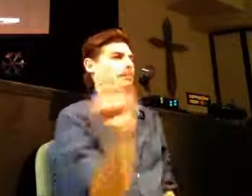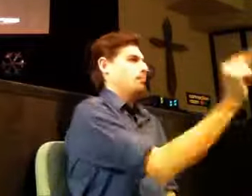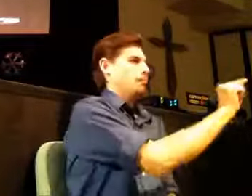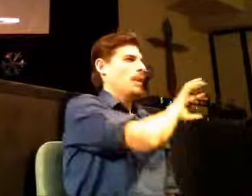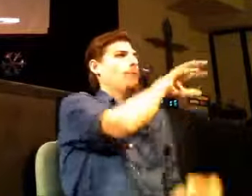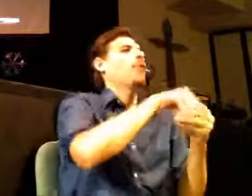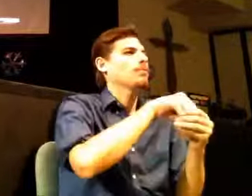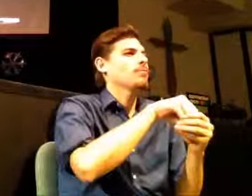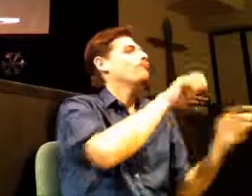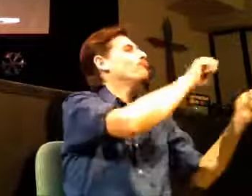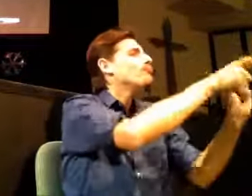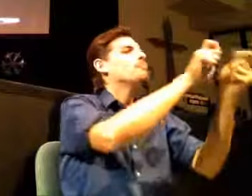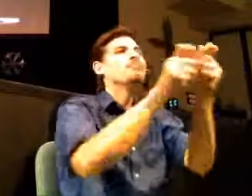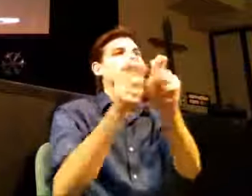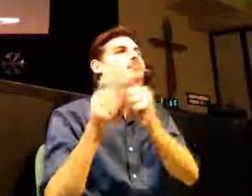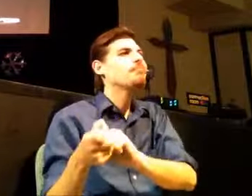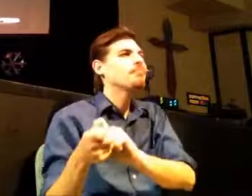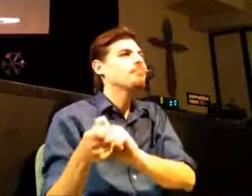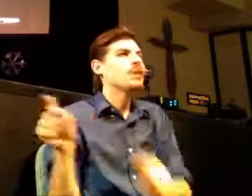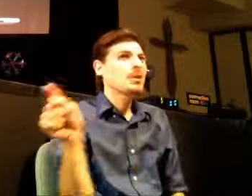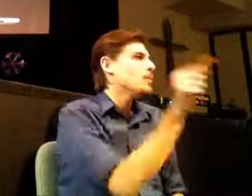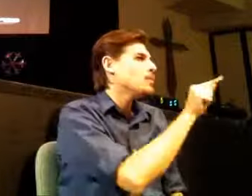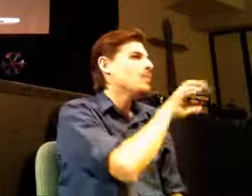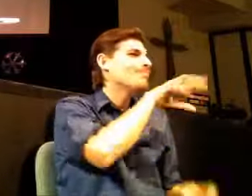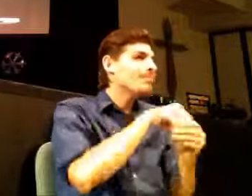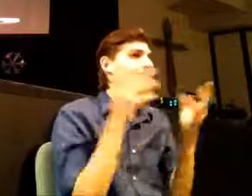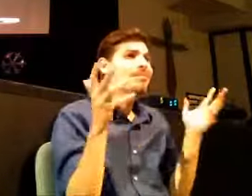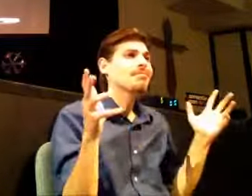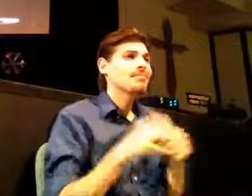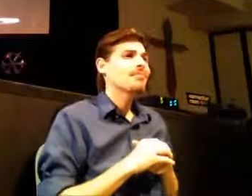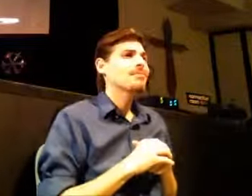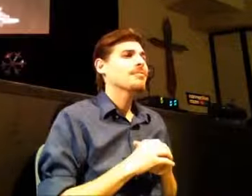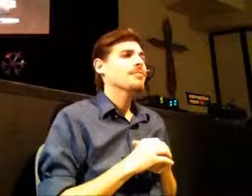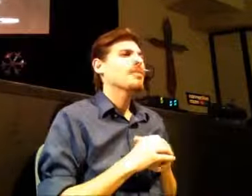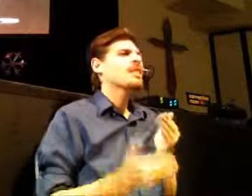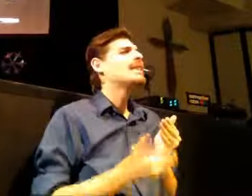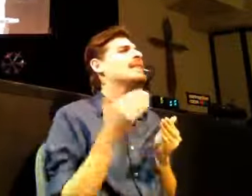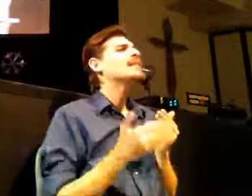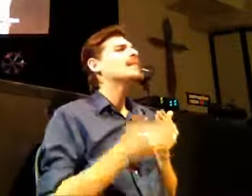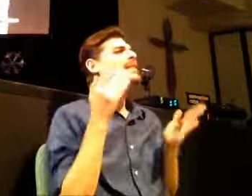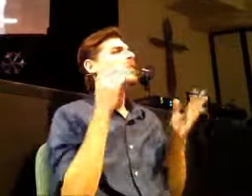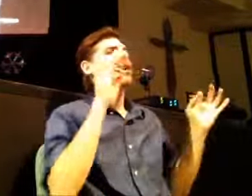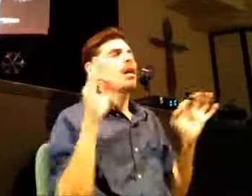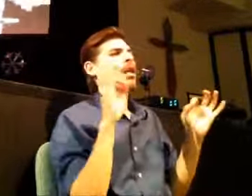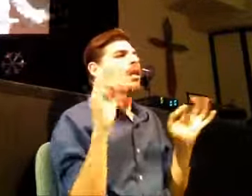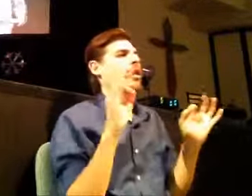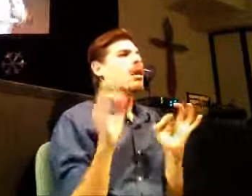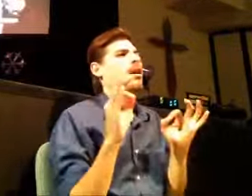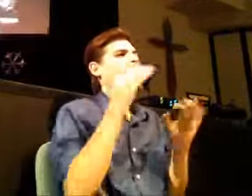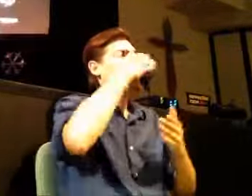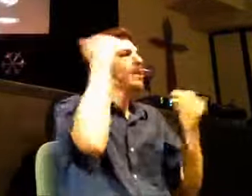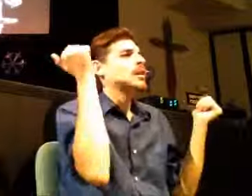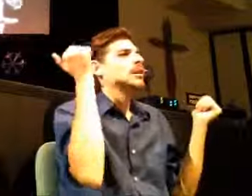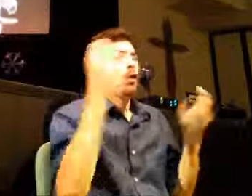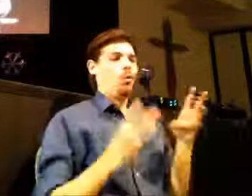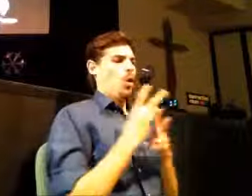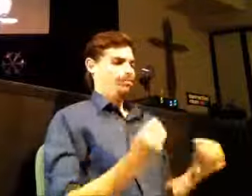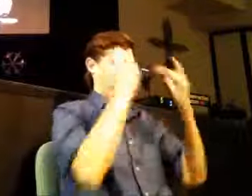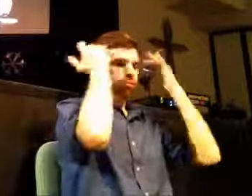dream, those desires. You are a part of that. See? And it's so easy sometimes to be told in just a swirl of all the things in this world. But what if you went